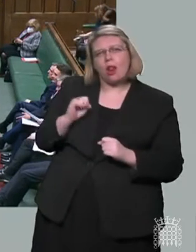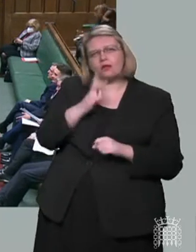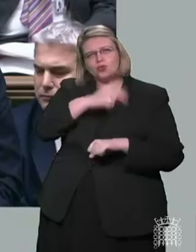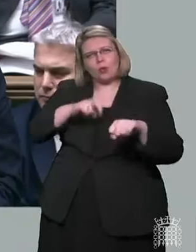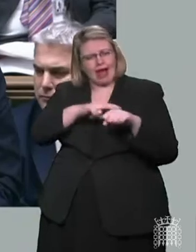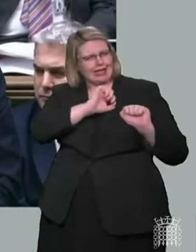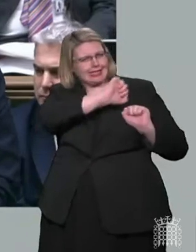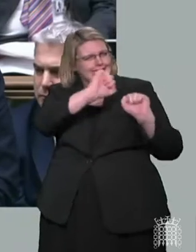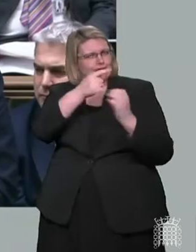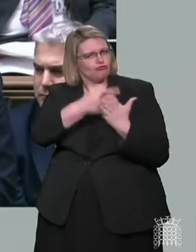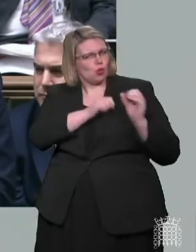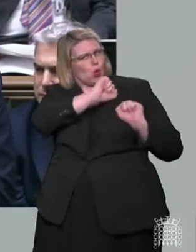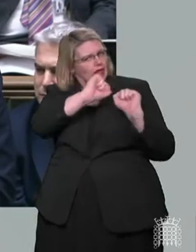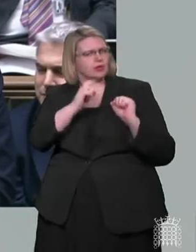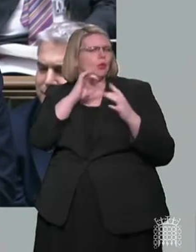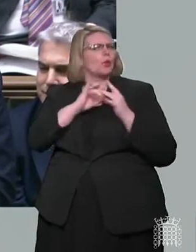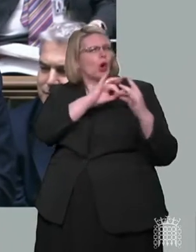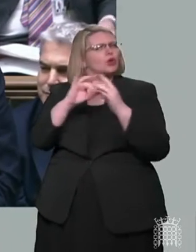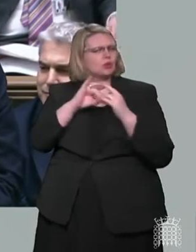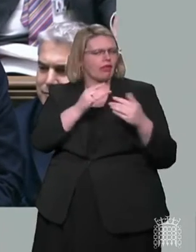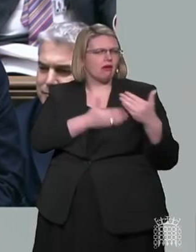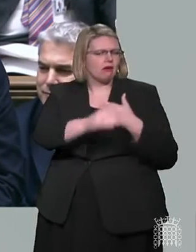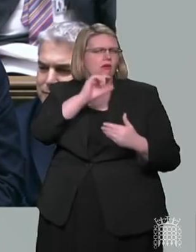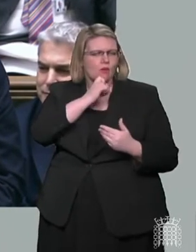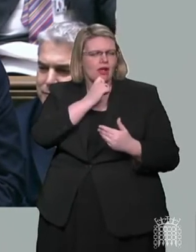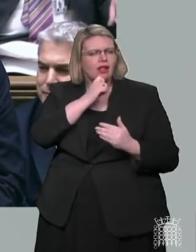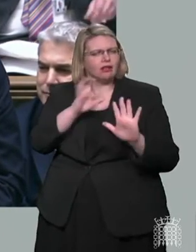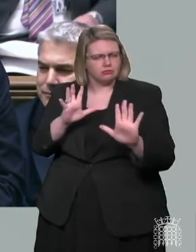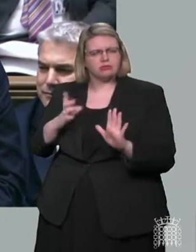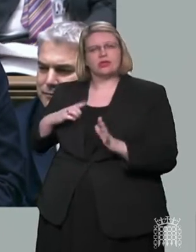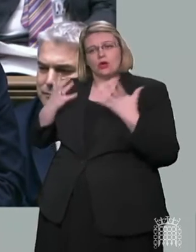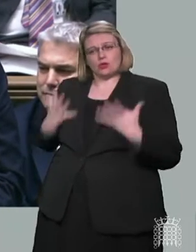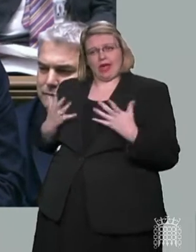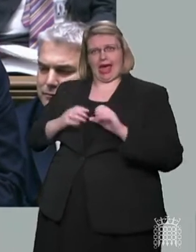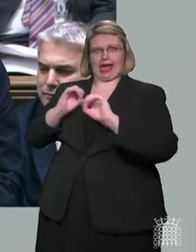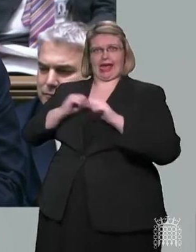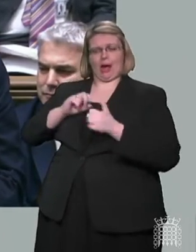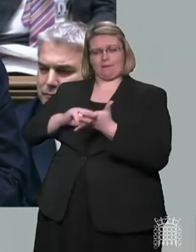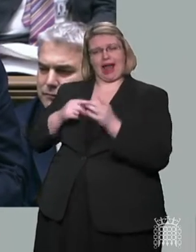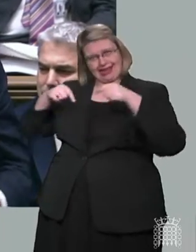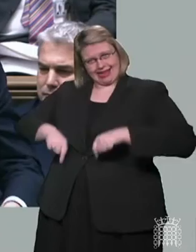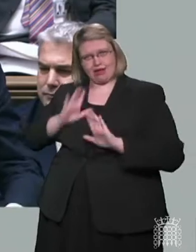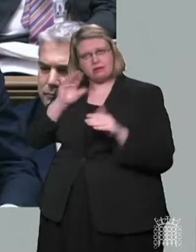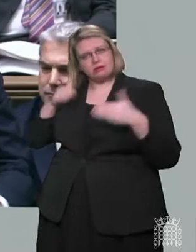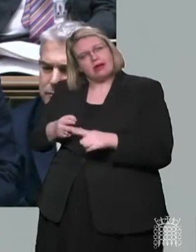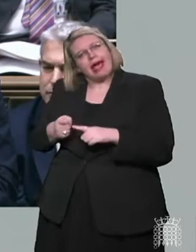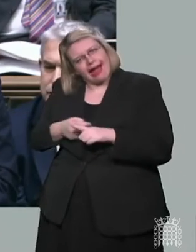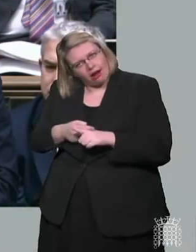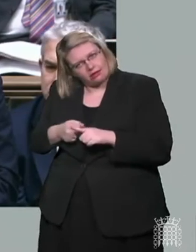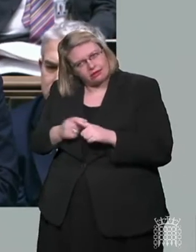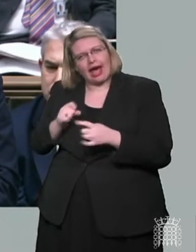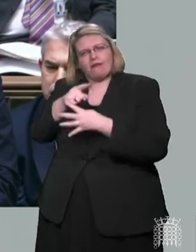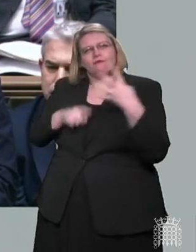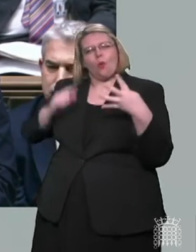own plans. And today's strategy shows how we will structure our approach in England. Around four principles.